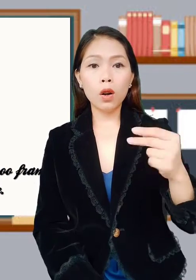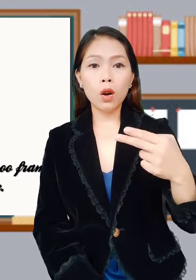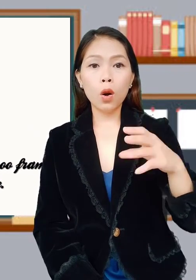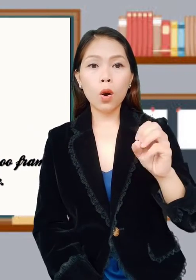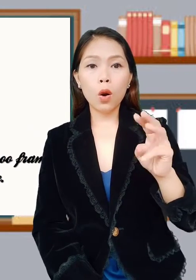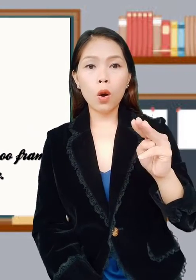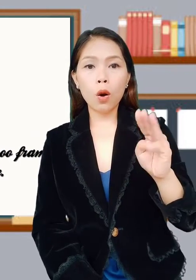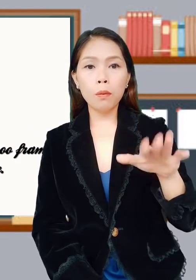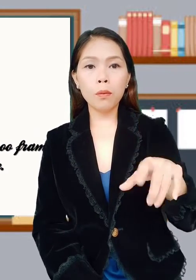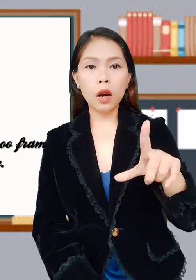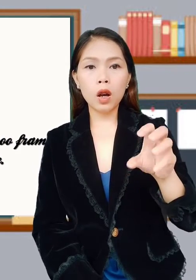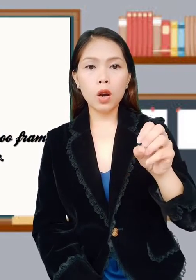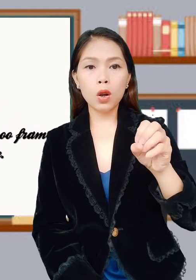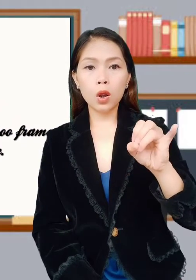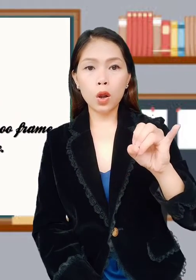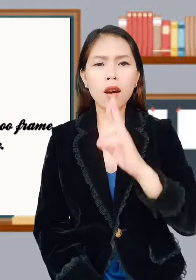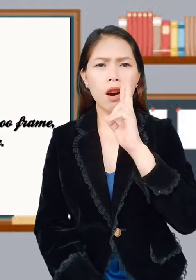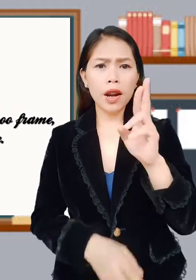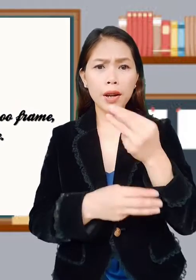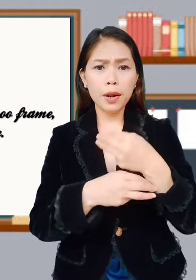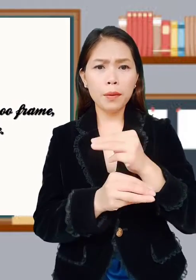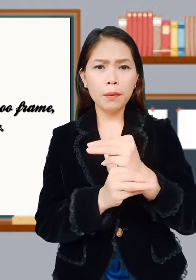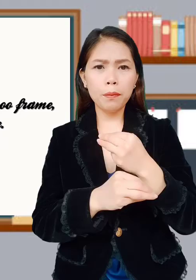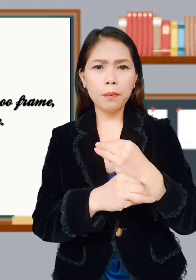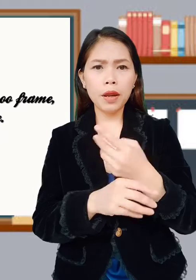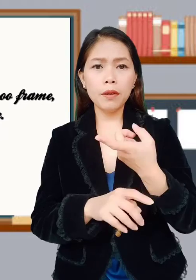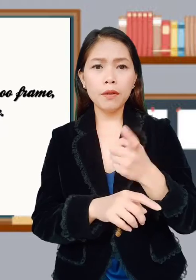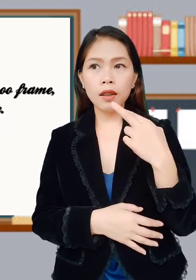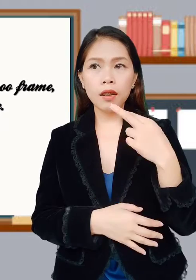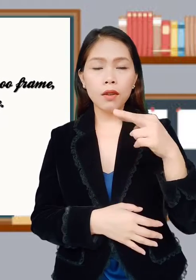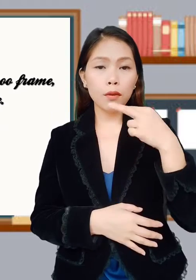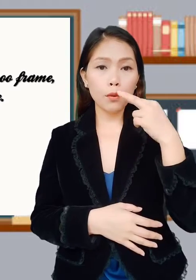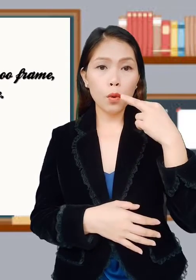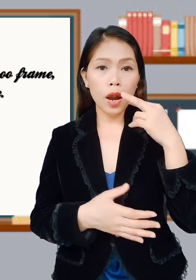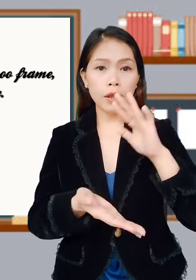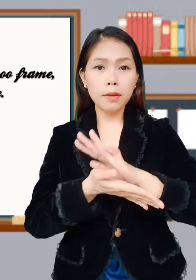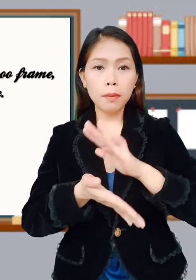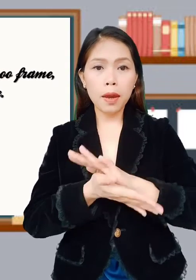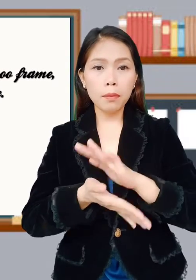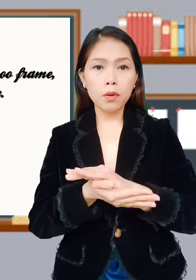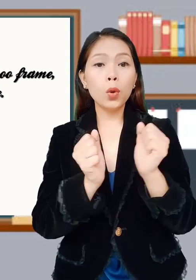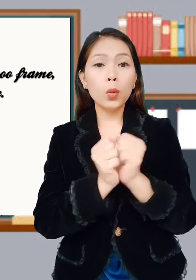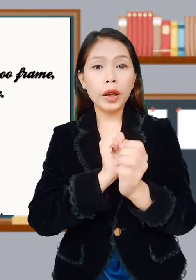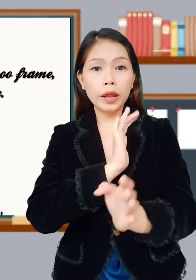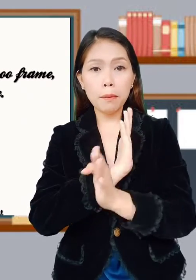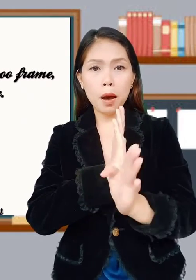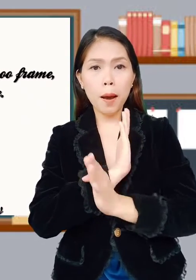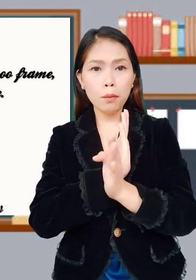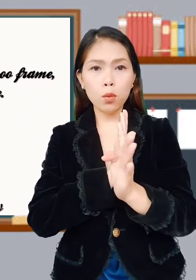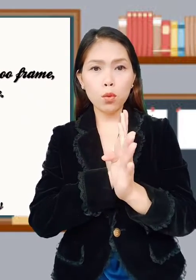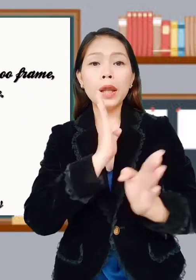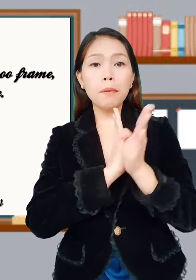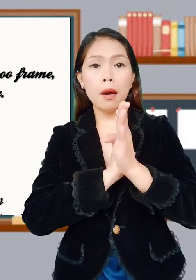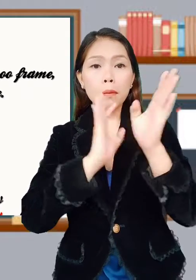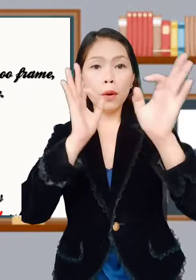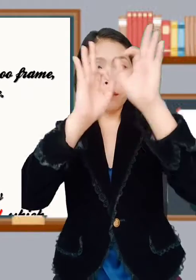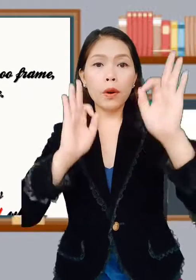are made out of rice paper with a bamboo frame, which